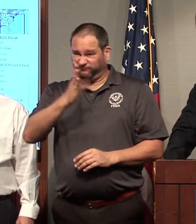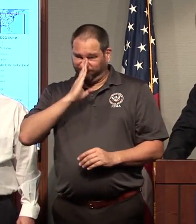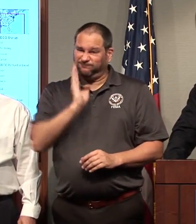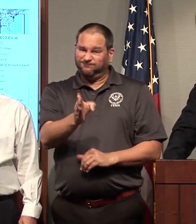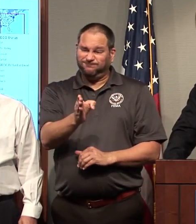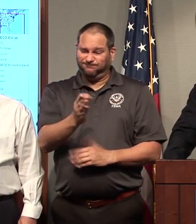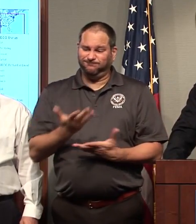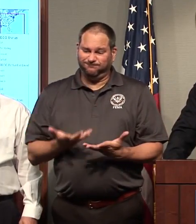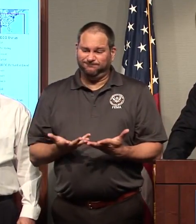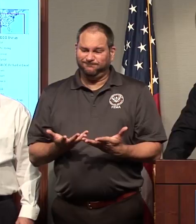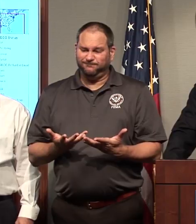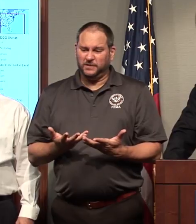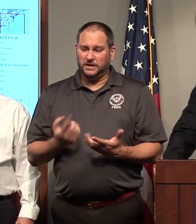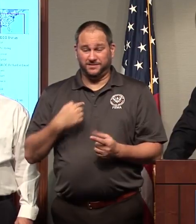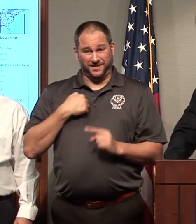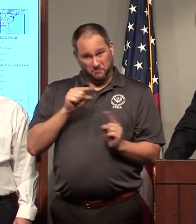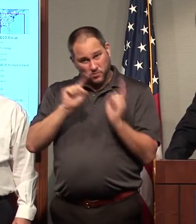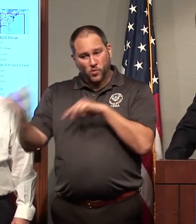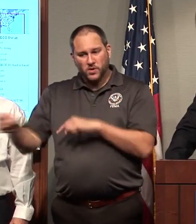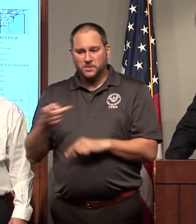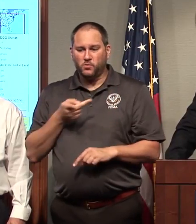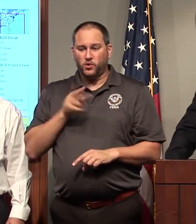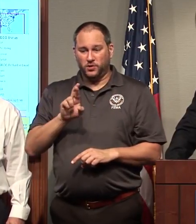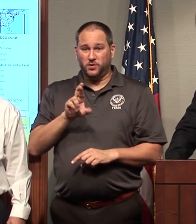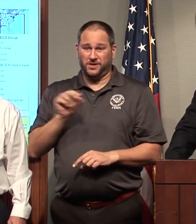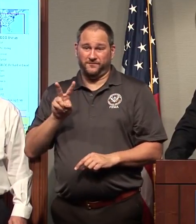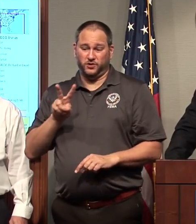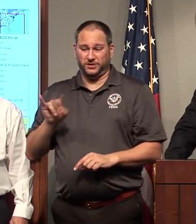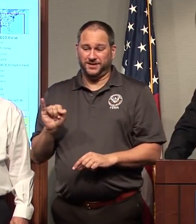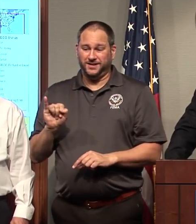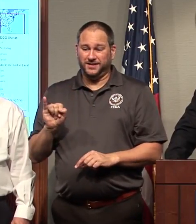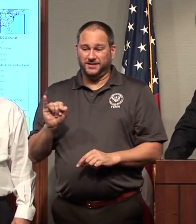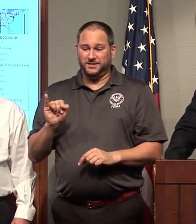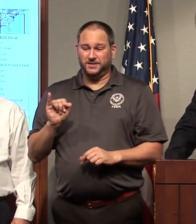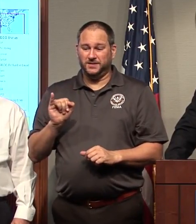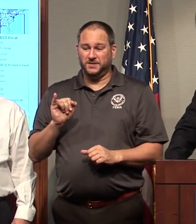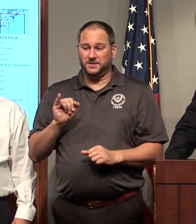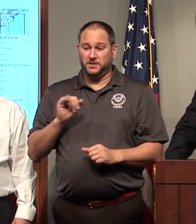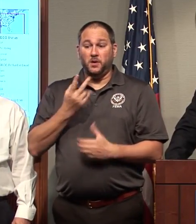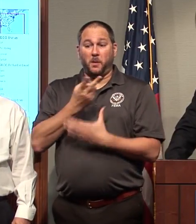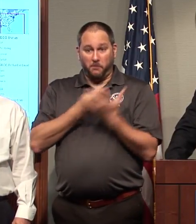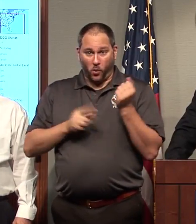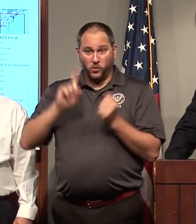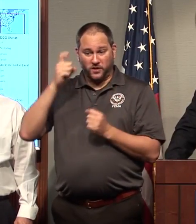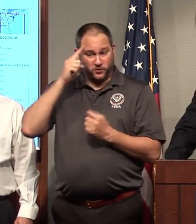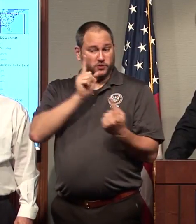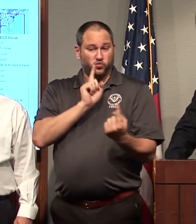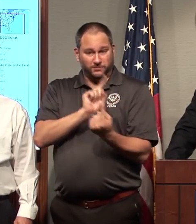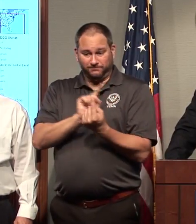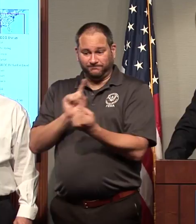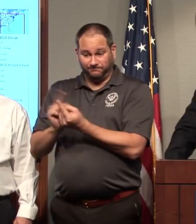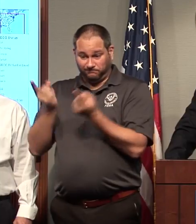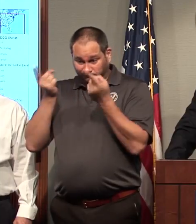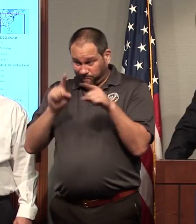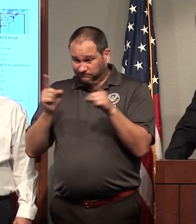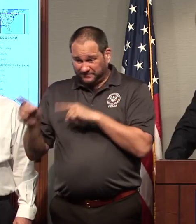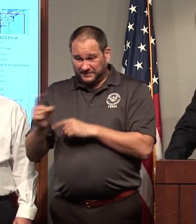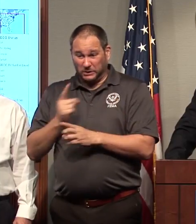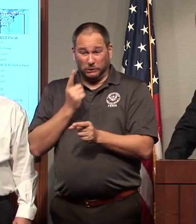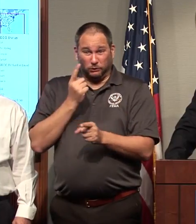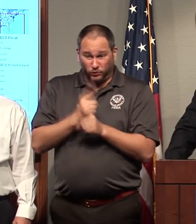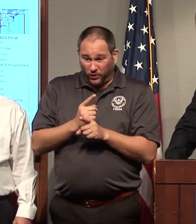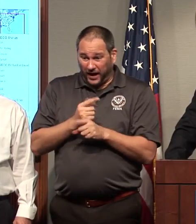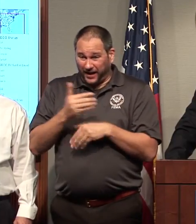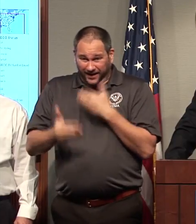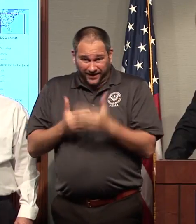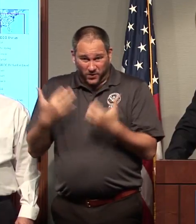Puerto Rico and the U.S. Virgin Islands to meet with both governors to make sure that we're on the correct pathway to recovery there.